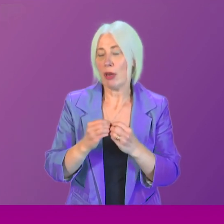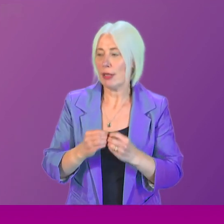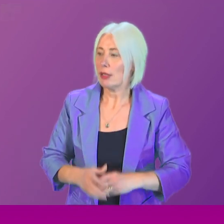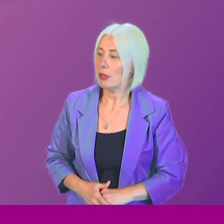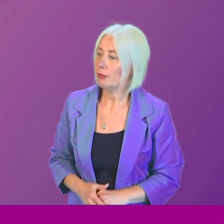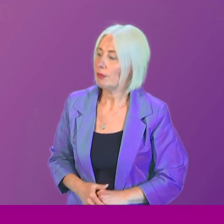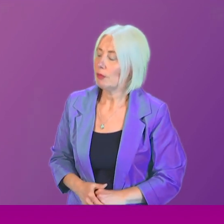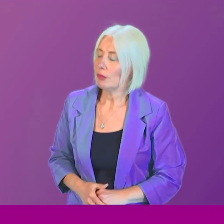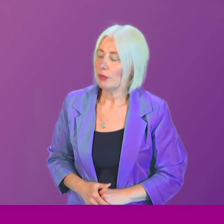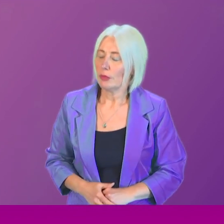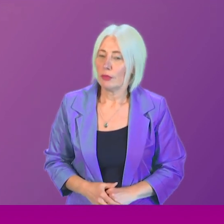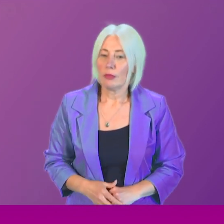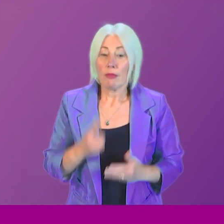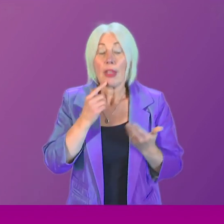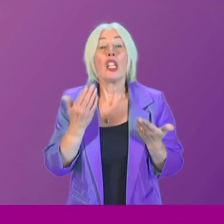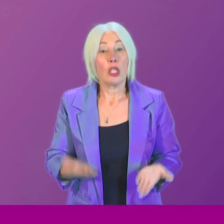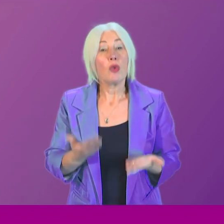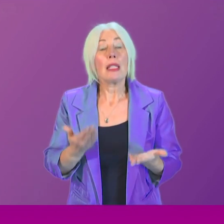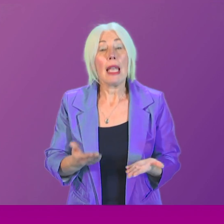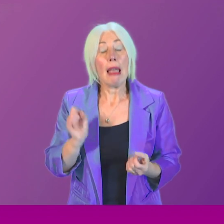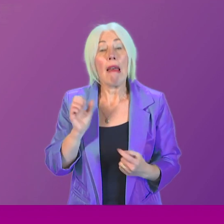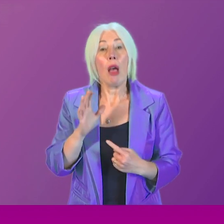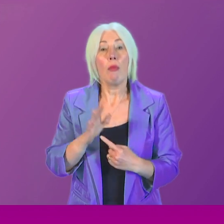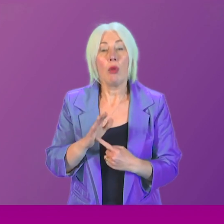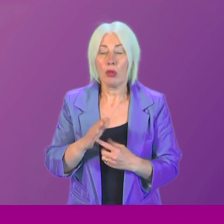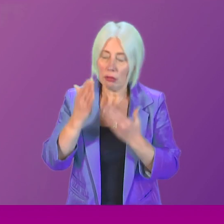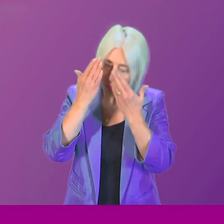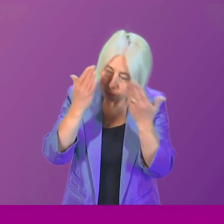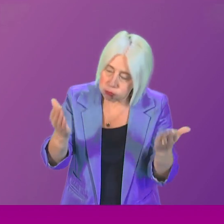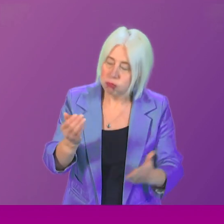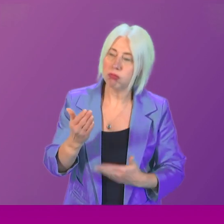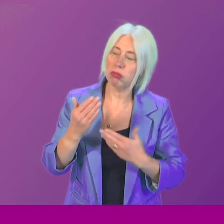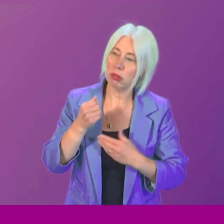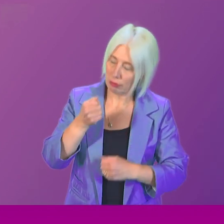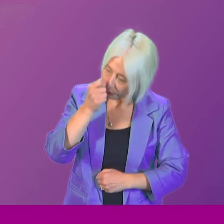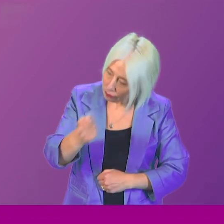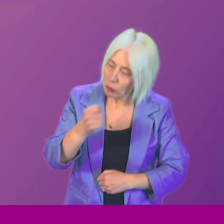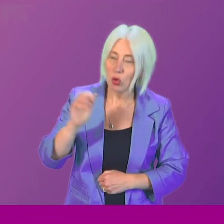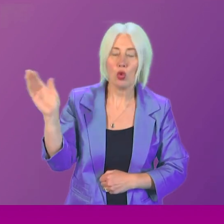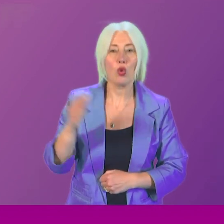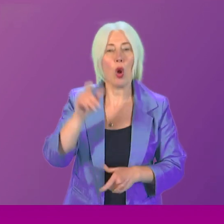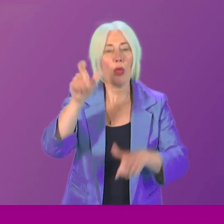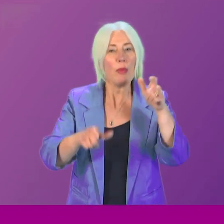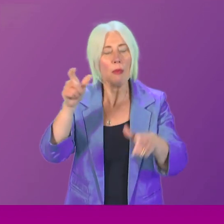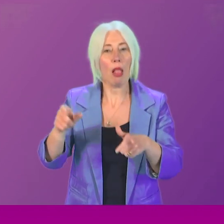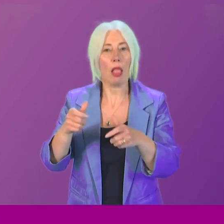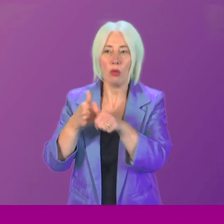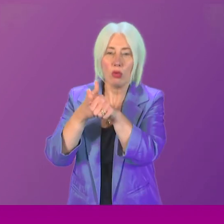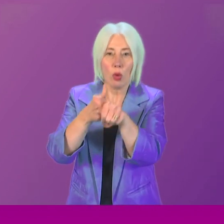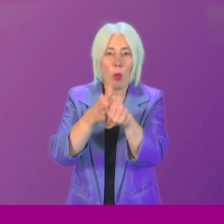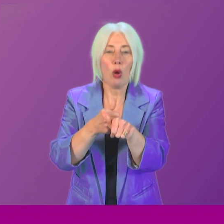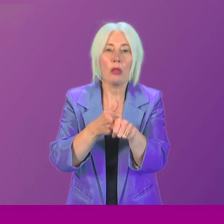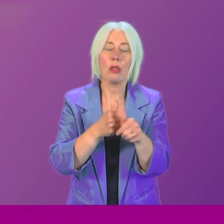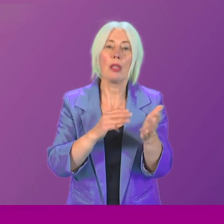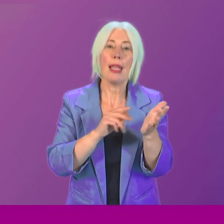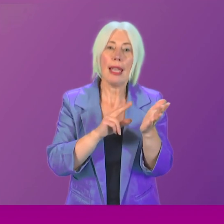Officer. Today is important. I'd like to pay tribute to all the campaigners in cross-party working, especially with Neil Bibby and Monica Lennon and